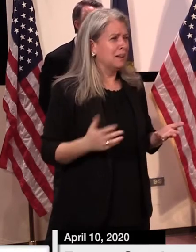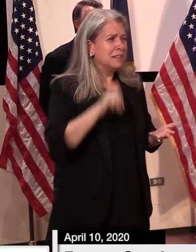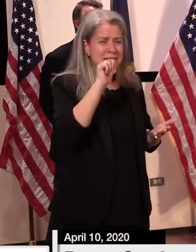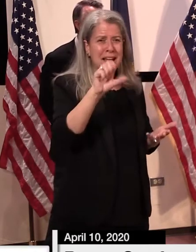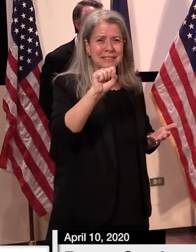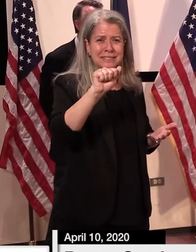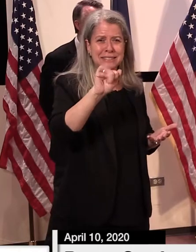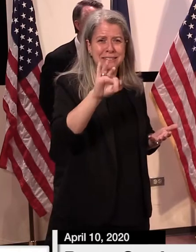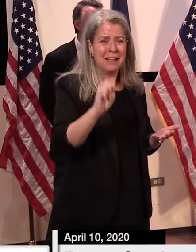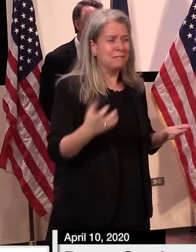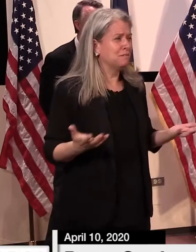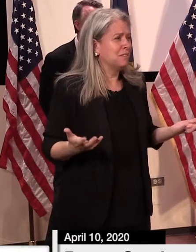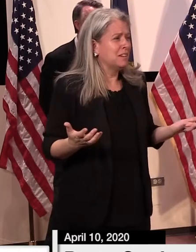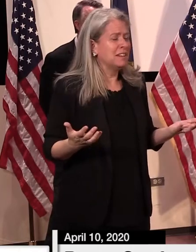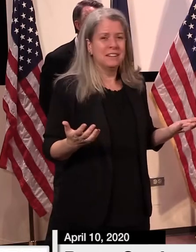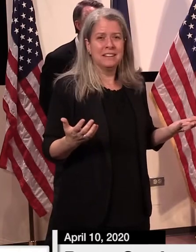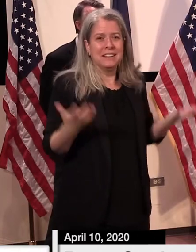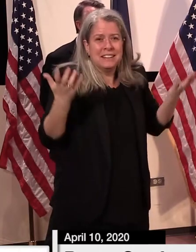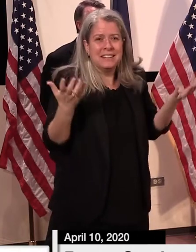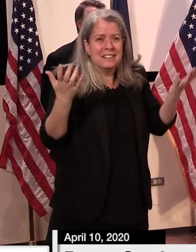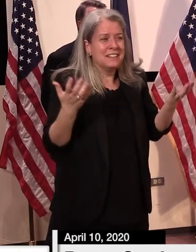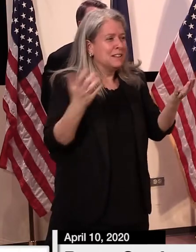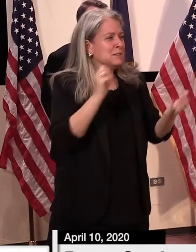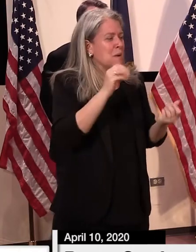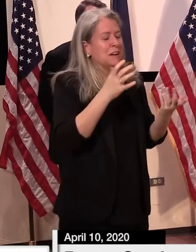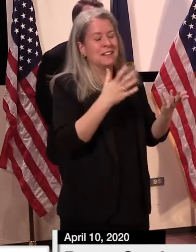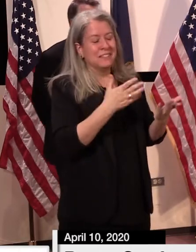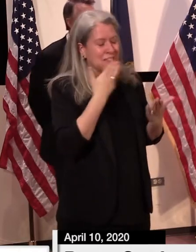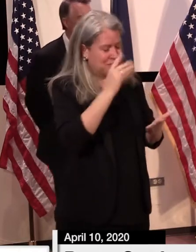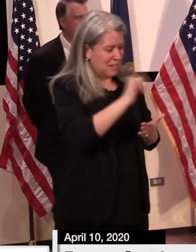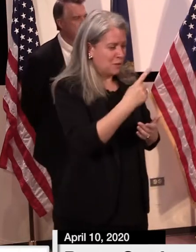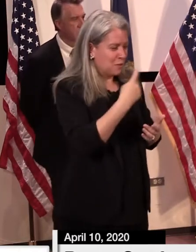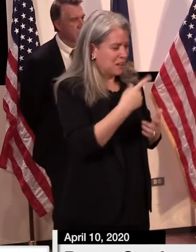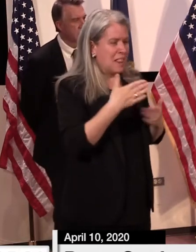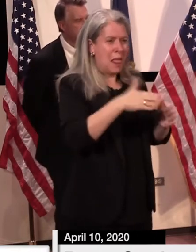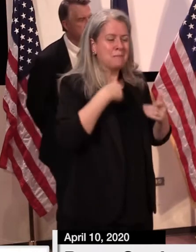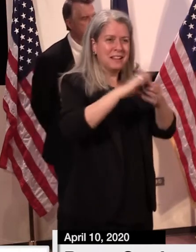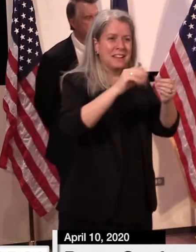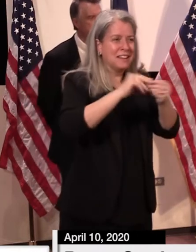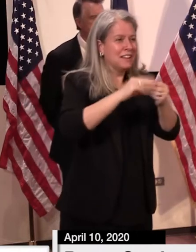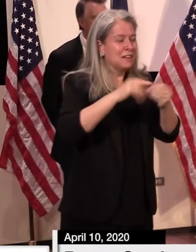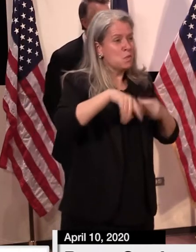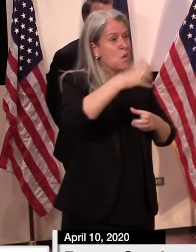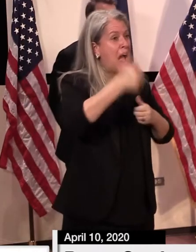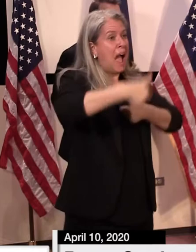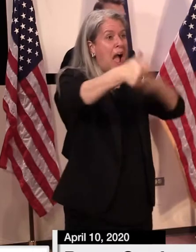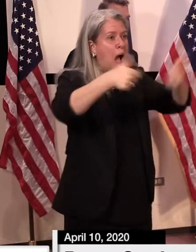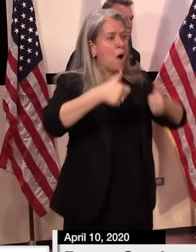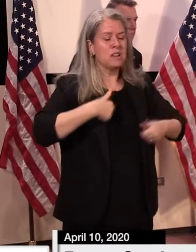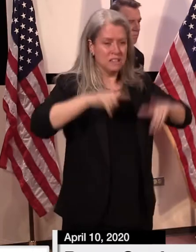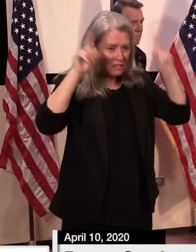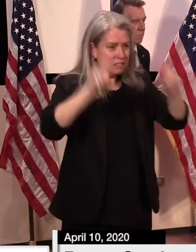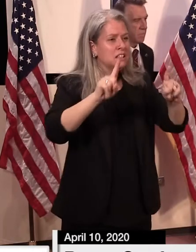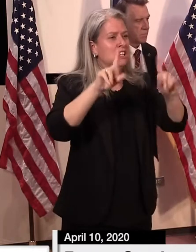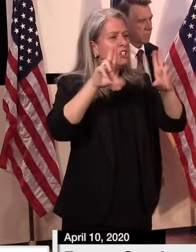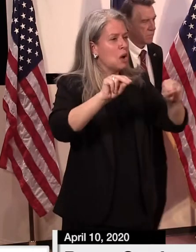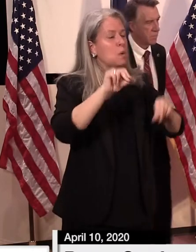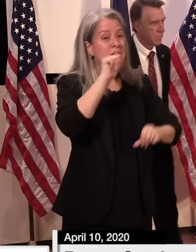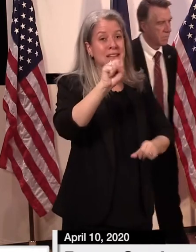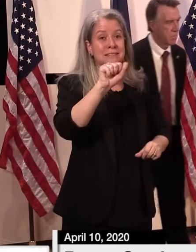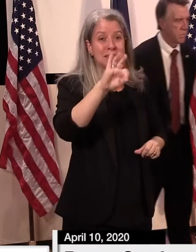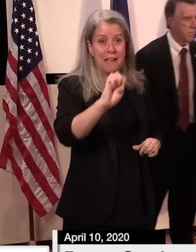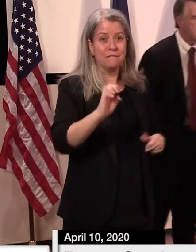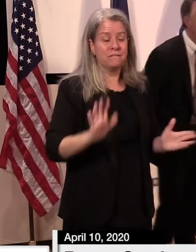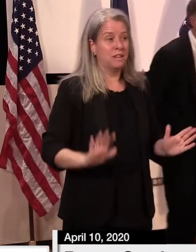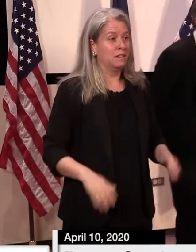So, Mike, thank you for giving me an opportunity to get on my soapbox on that. All right. Thank you